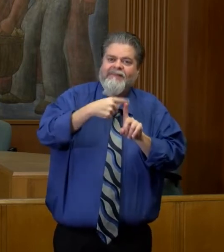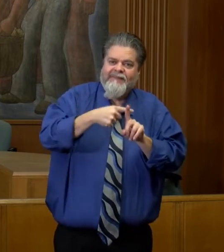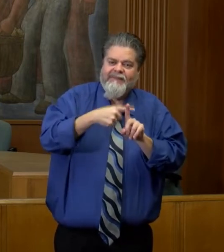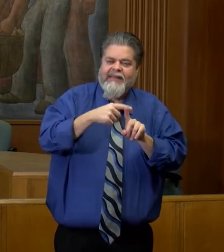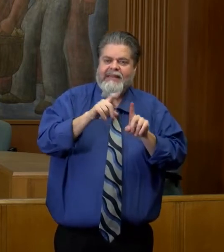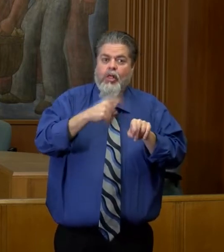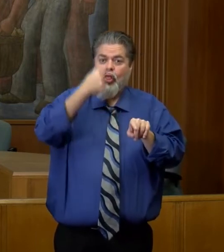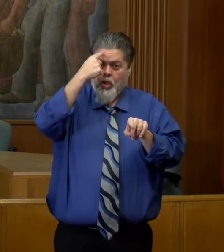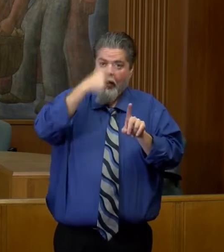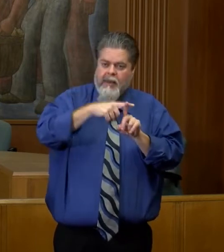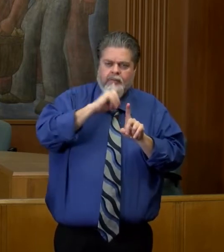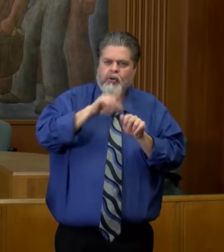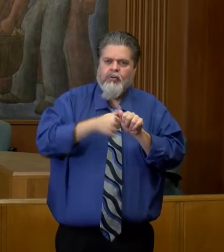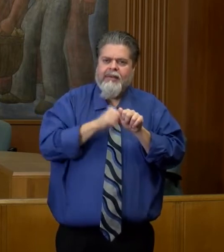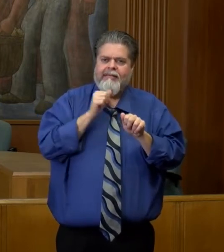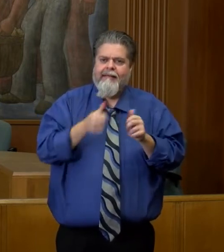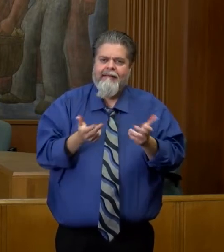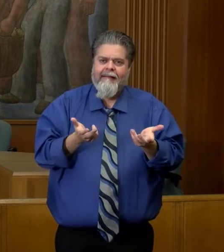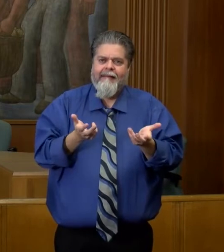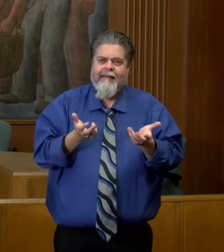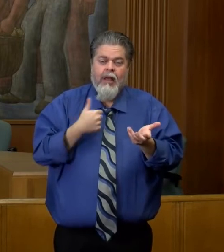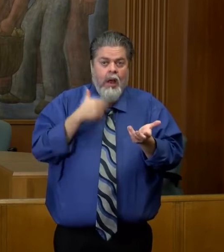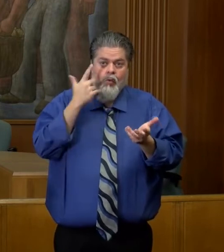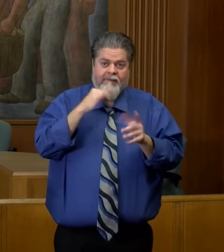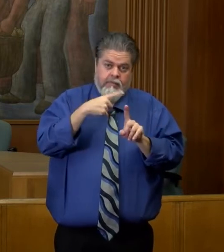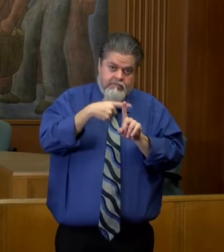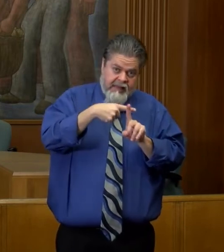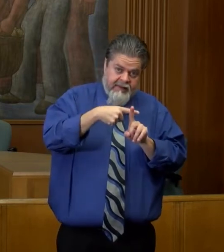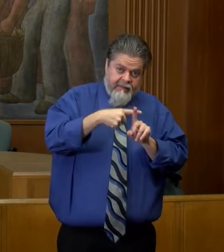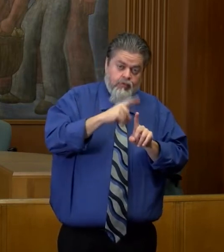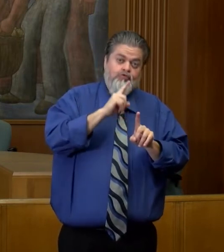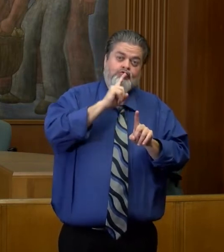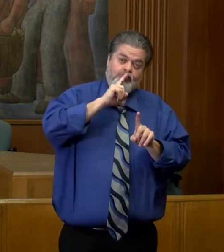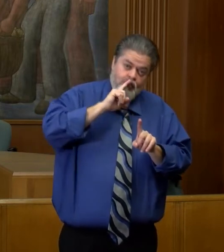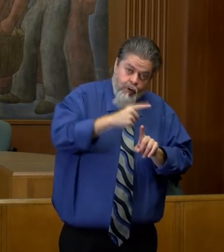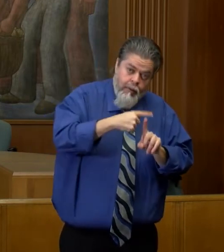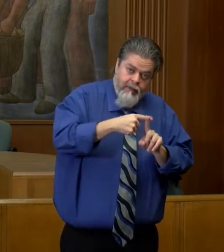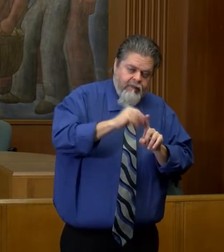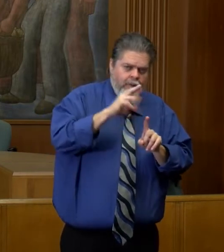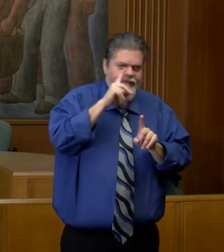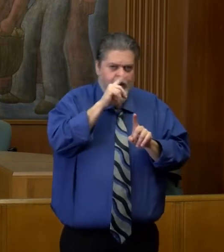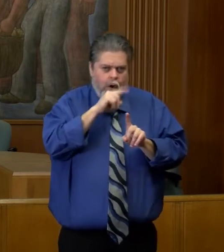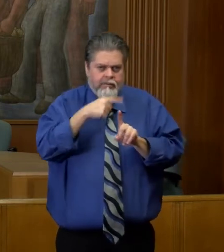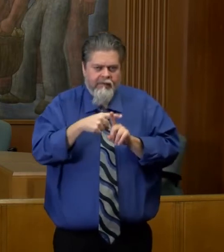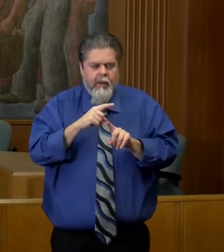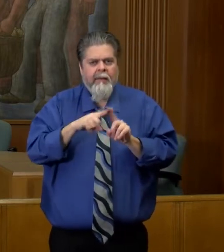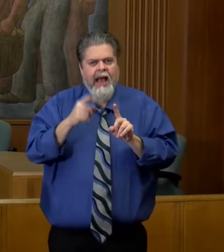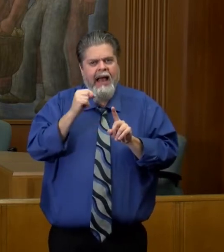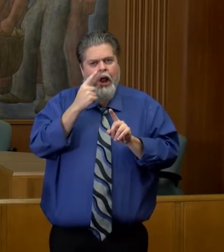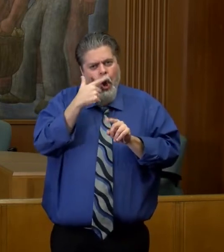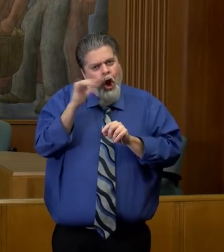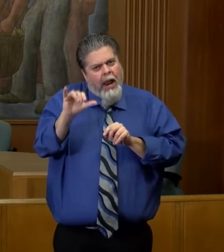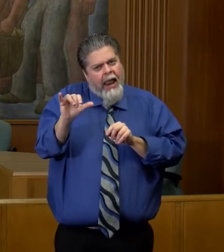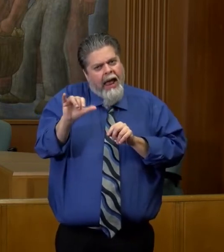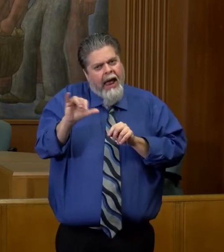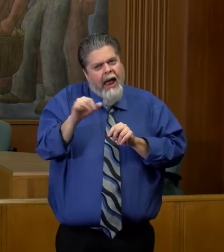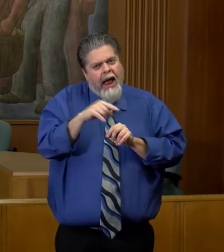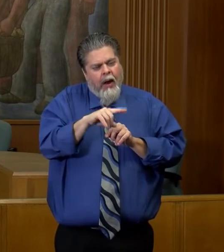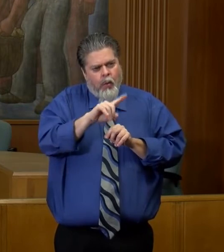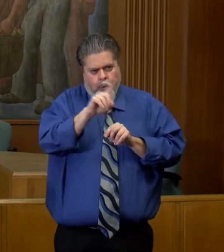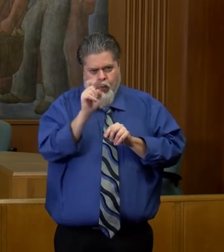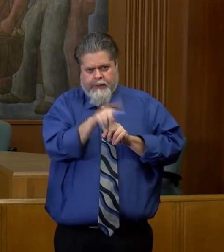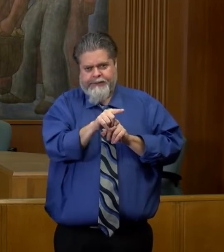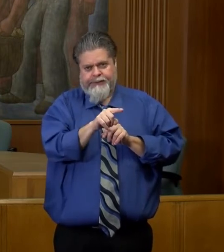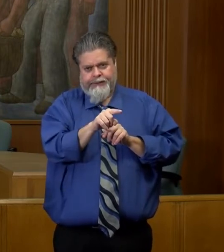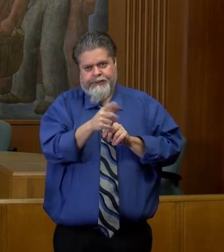were identified. And we still don't know exactly if the positives were true positives or false positives, but it does seem to, it was questioned